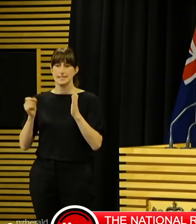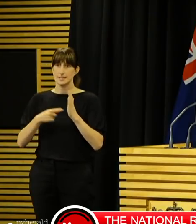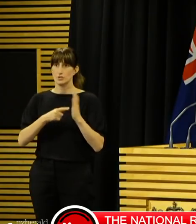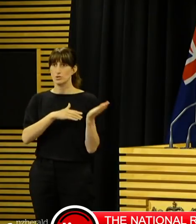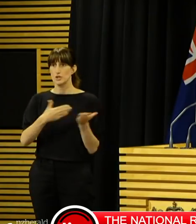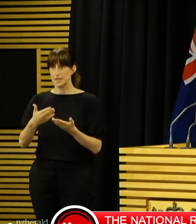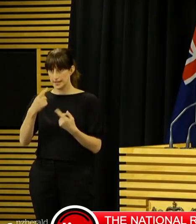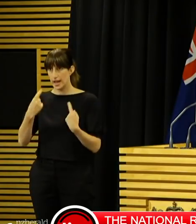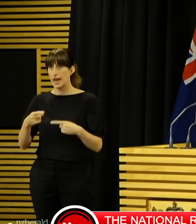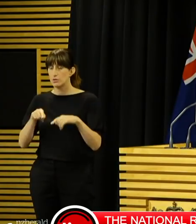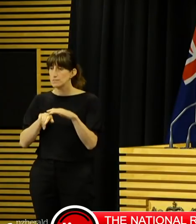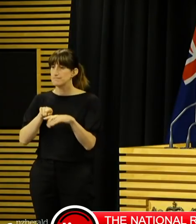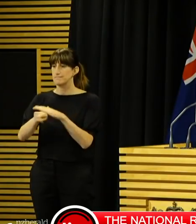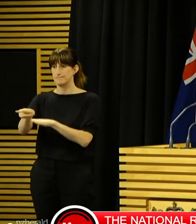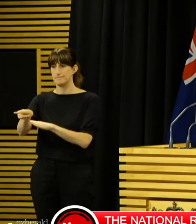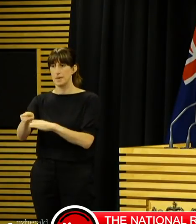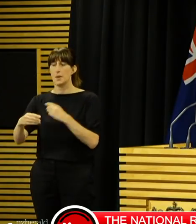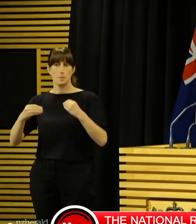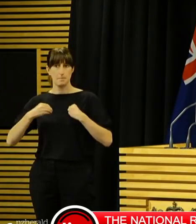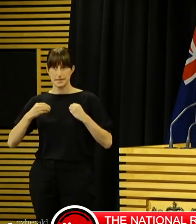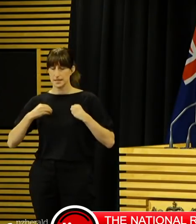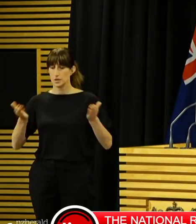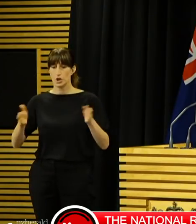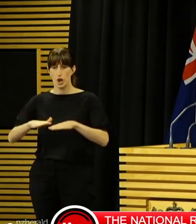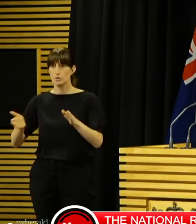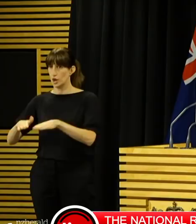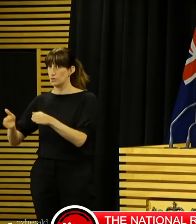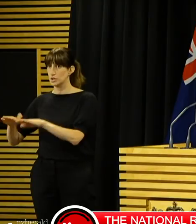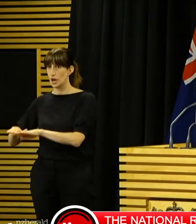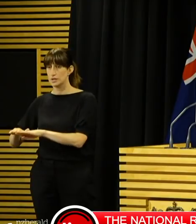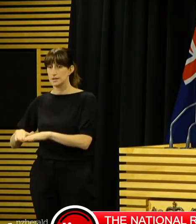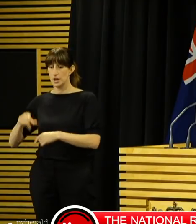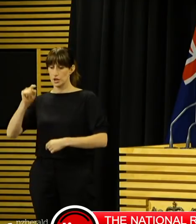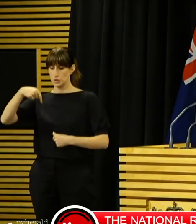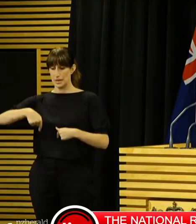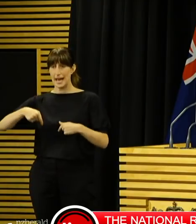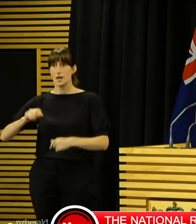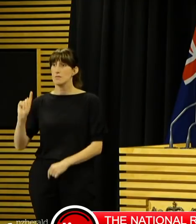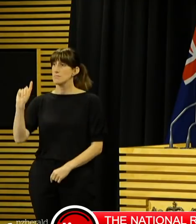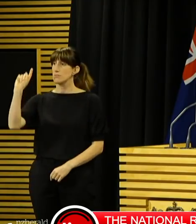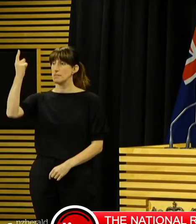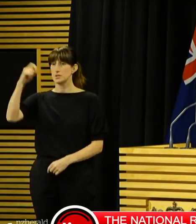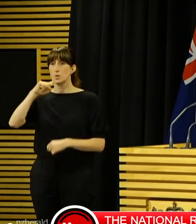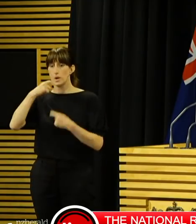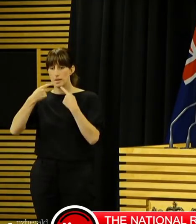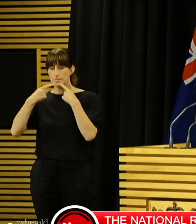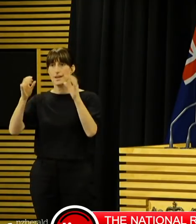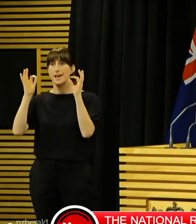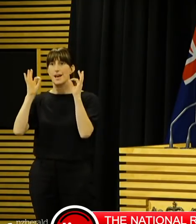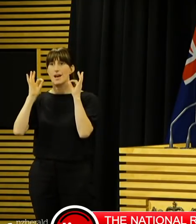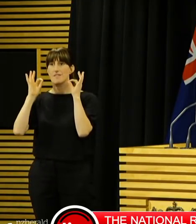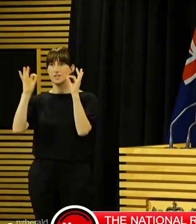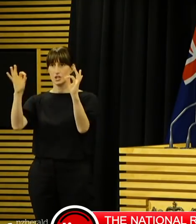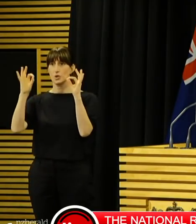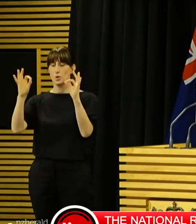make a statement in the House regarding the state of national emergency and the powers we need to be able to move New Zealand to Alert Level 4.